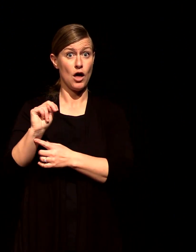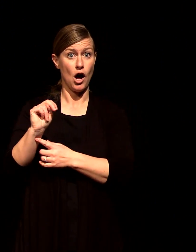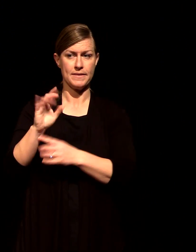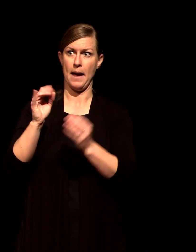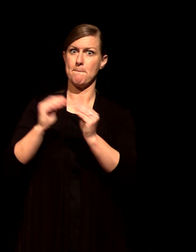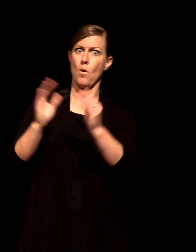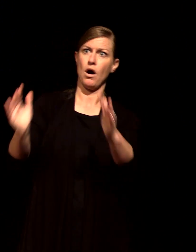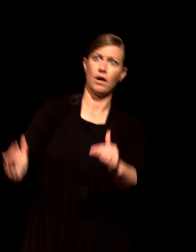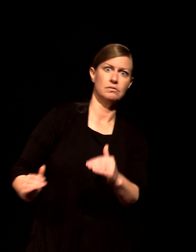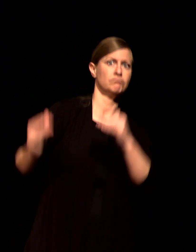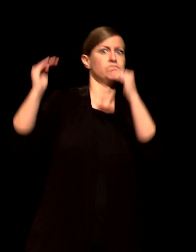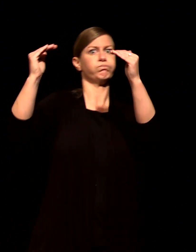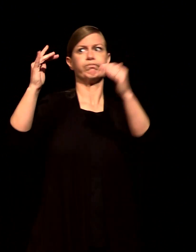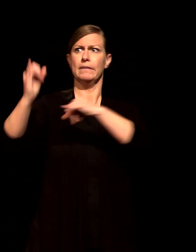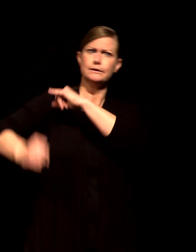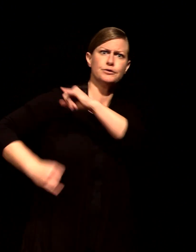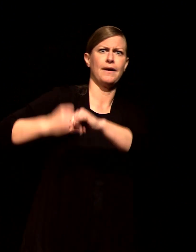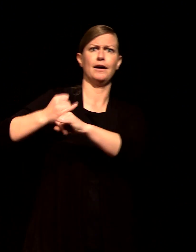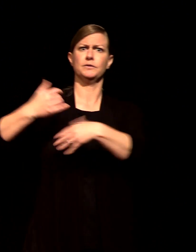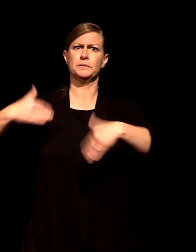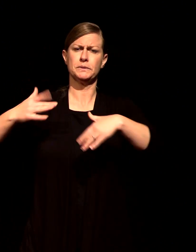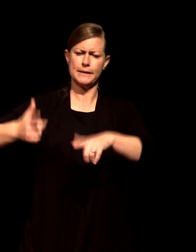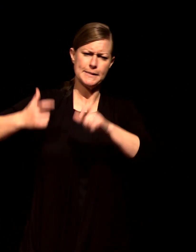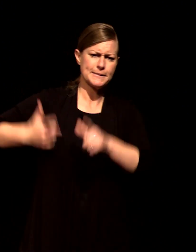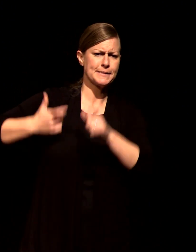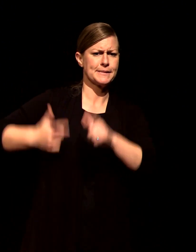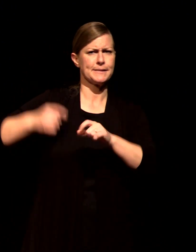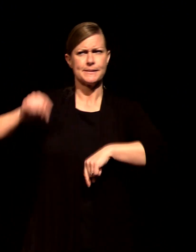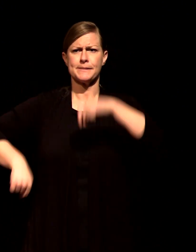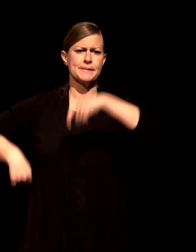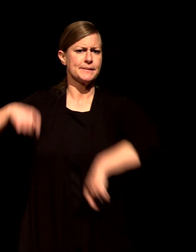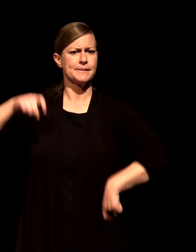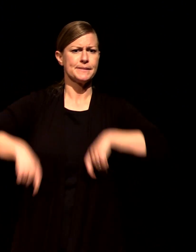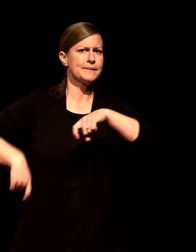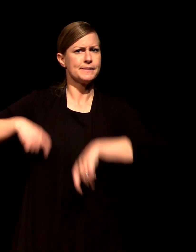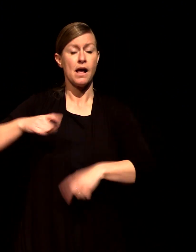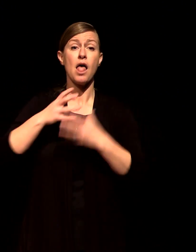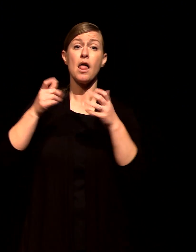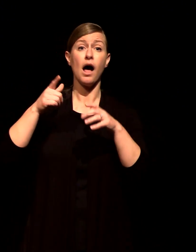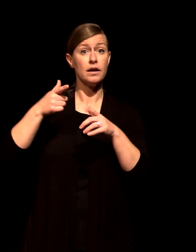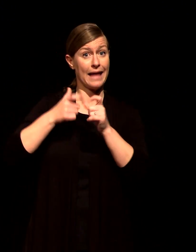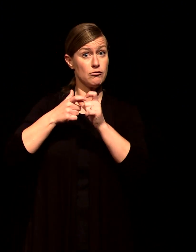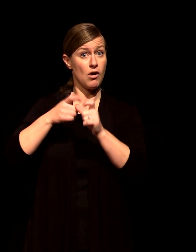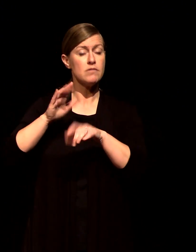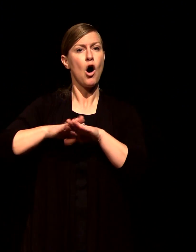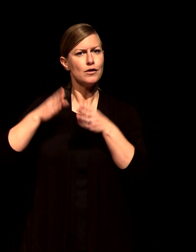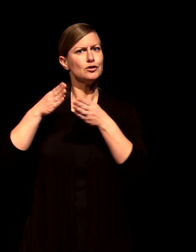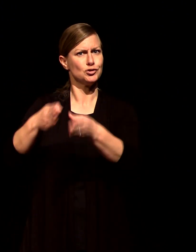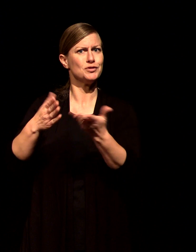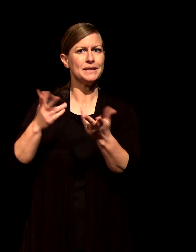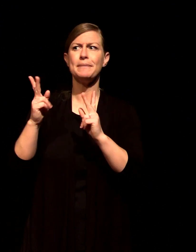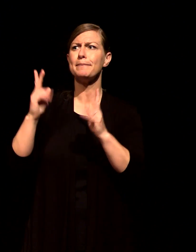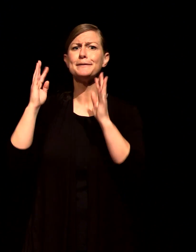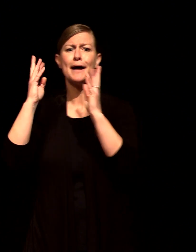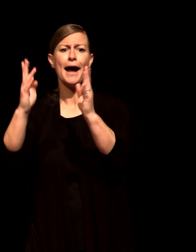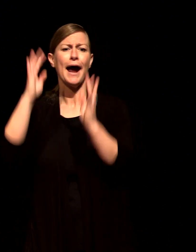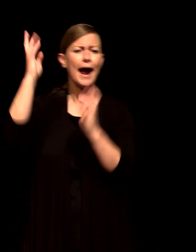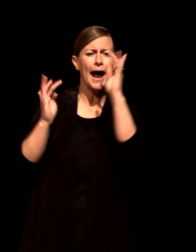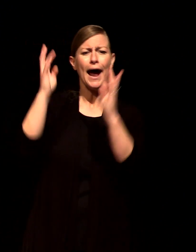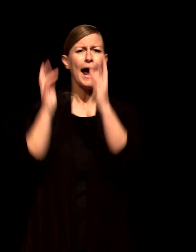global feel and you understand that you're running along the streets for so much of the race and there's people there who are cheering for you and you know